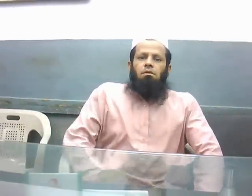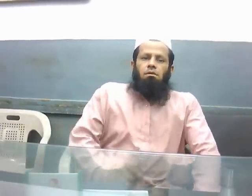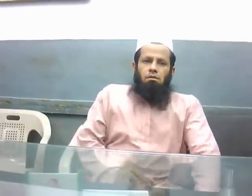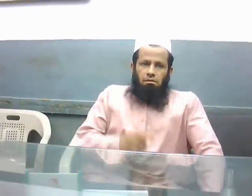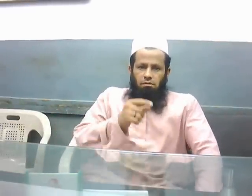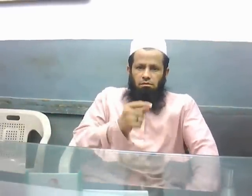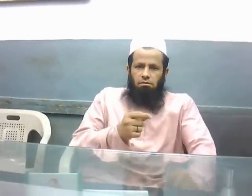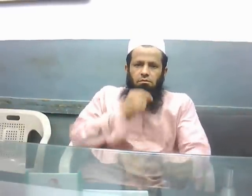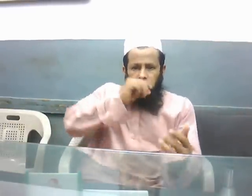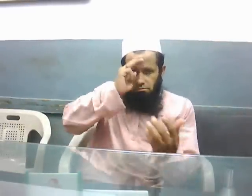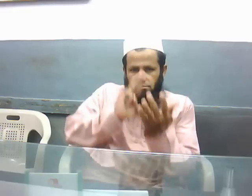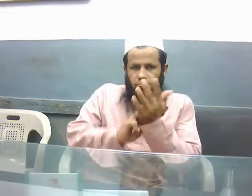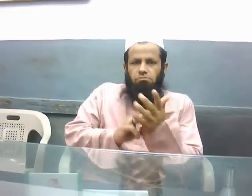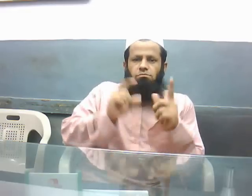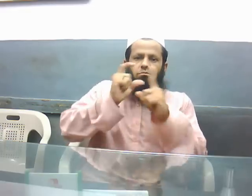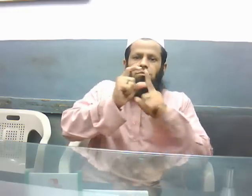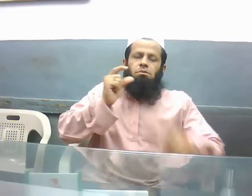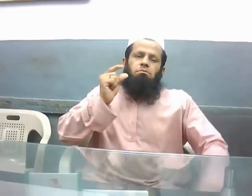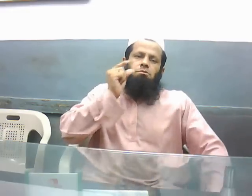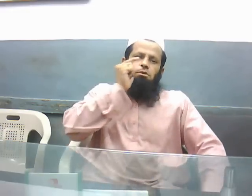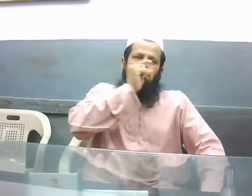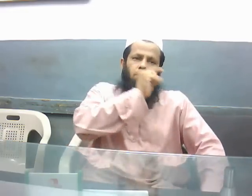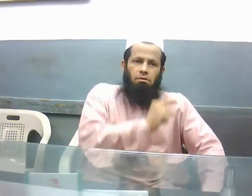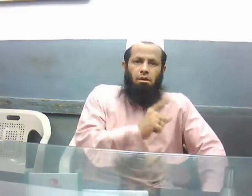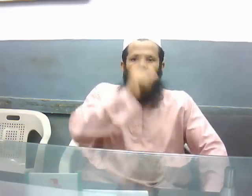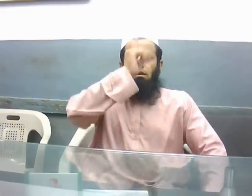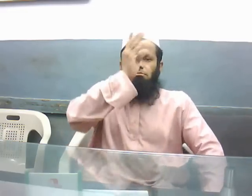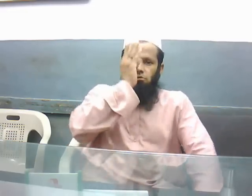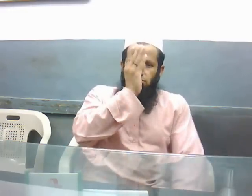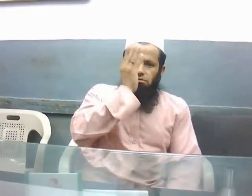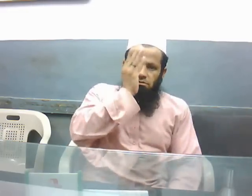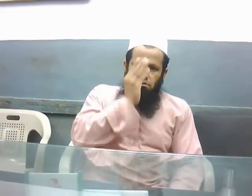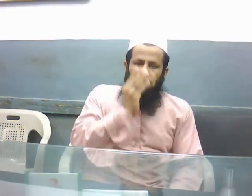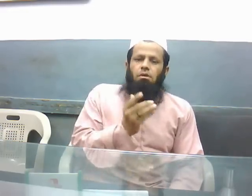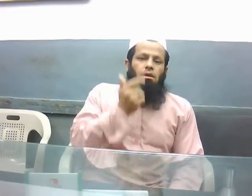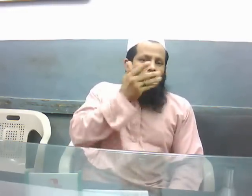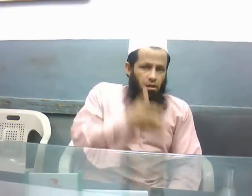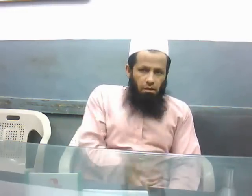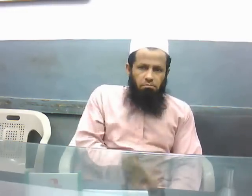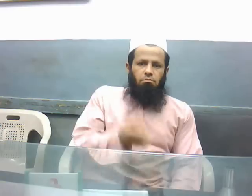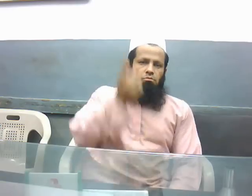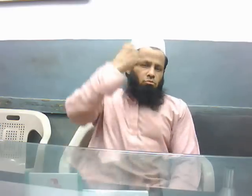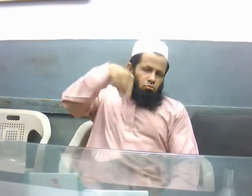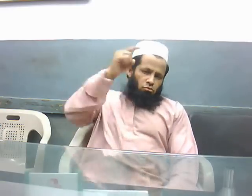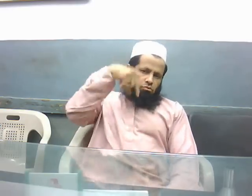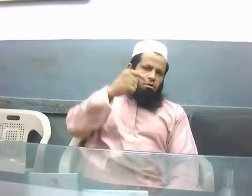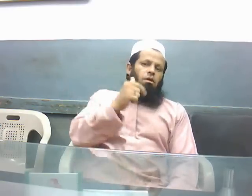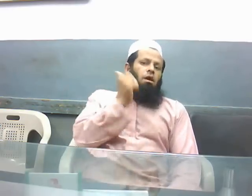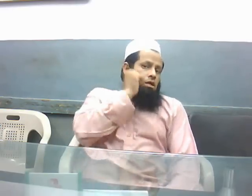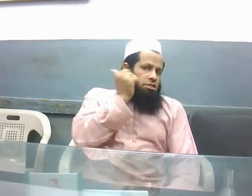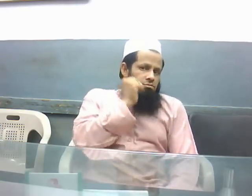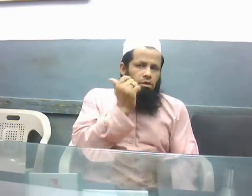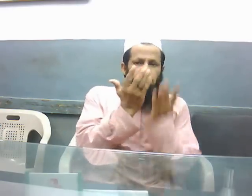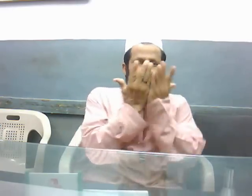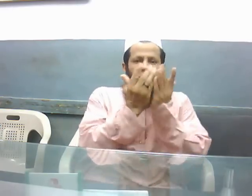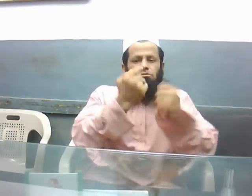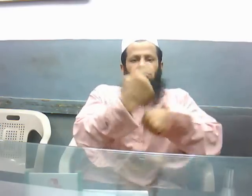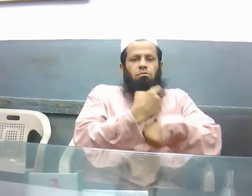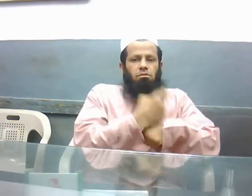attaching and might of the machines. The letter shows that in all the movies, the machines and the monsters